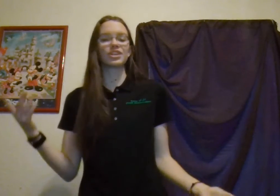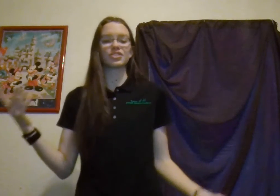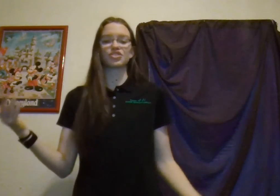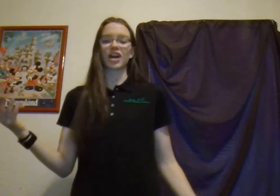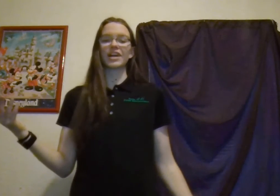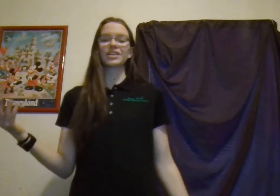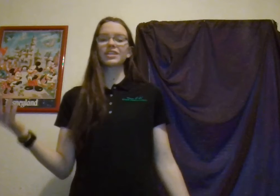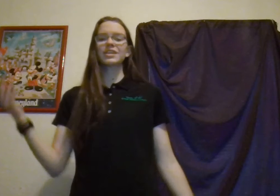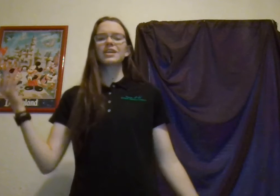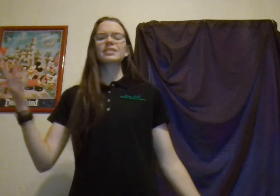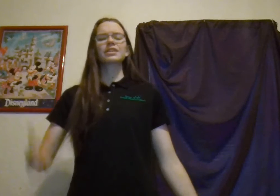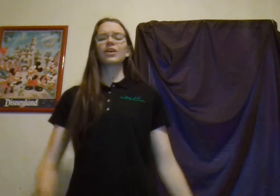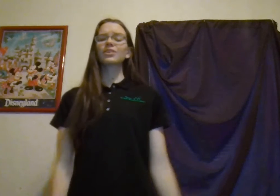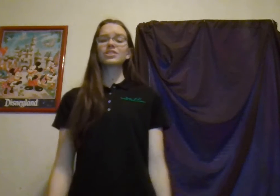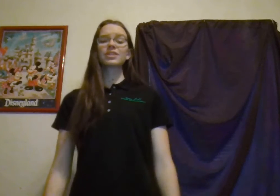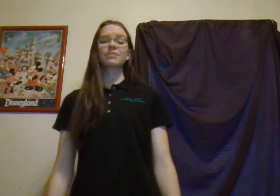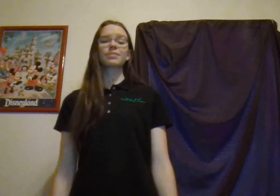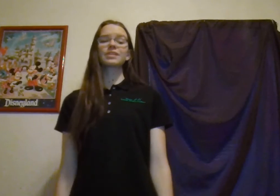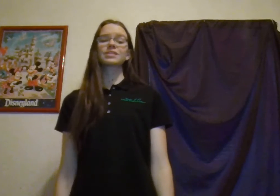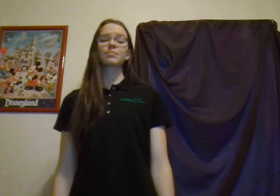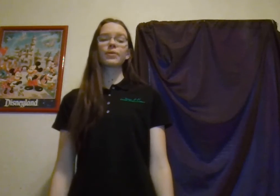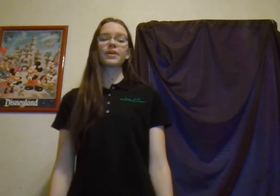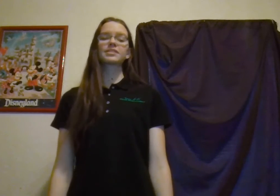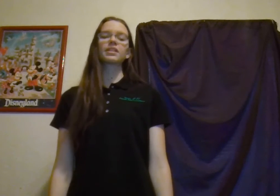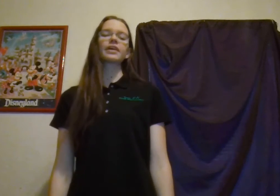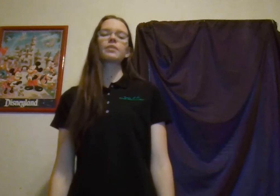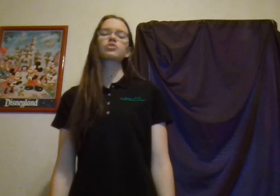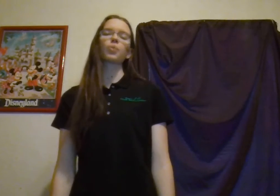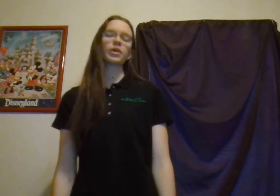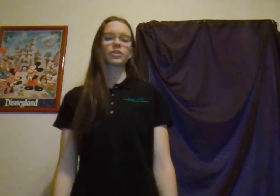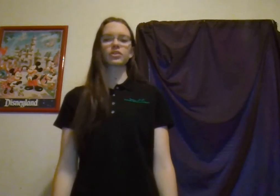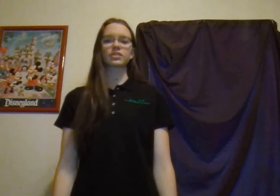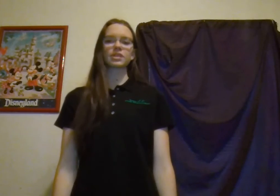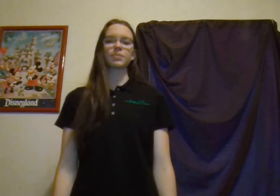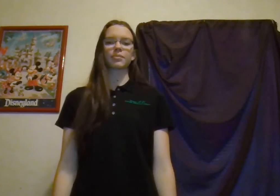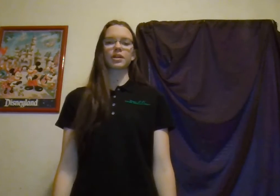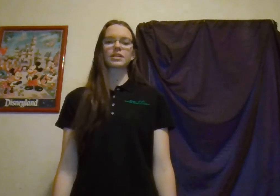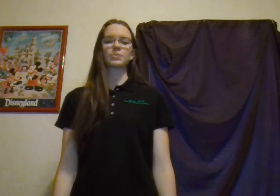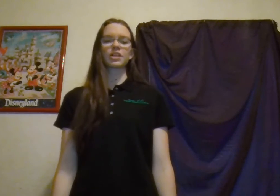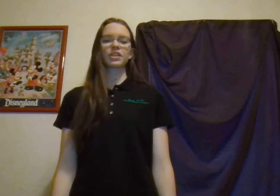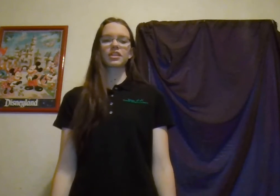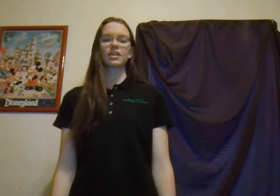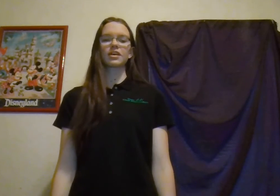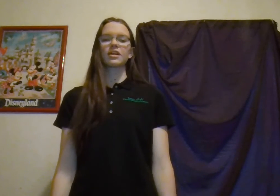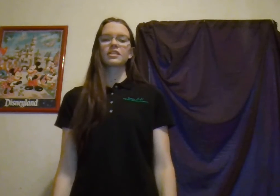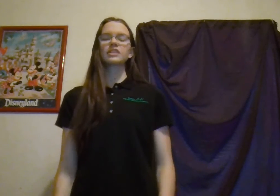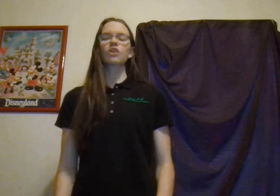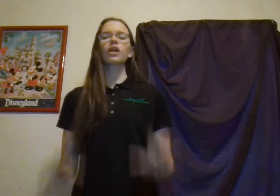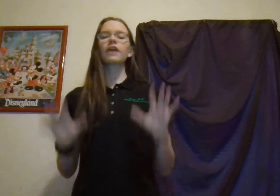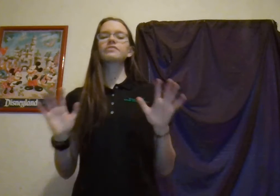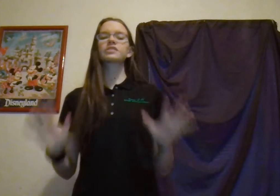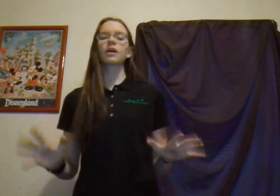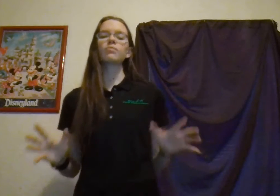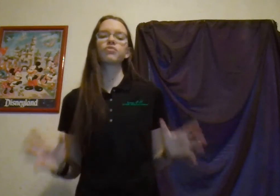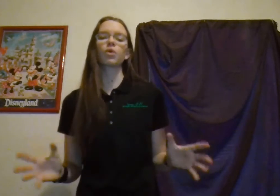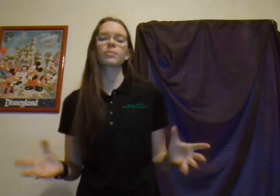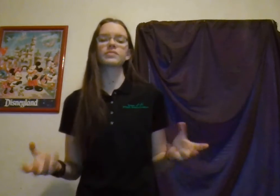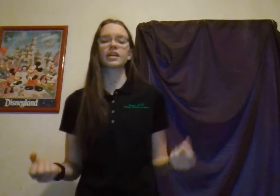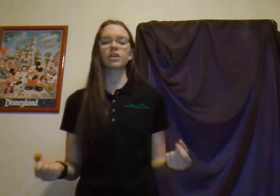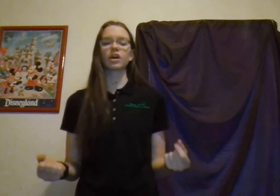and dryer. Technology can be as simple as the light-up toy your little sibling plays with. These all have some form of technological